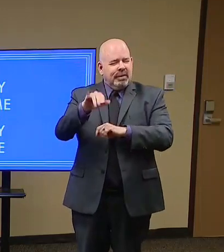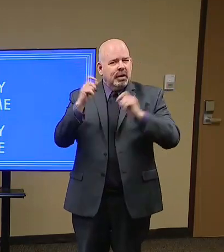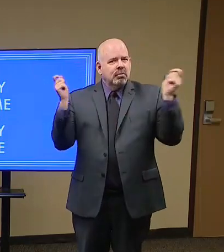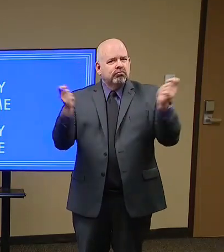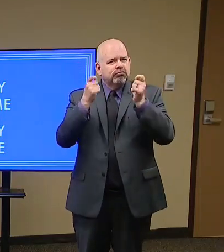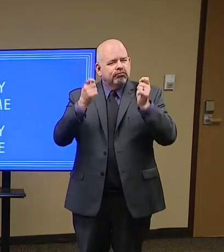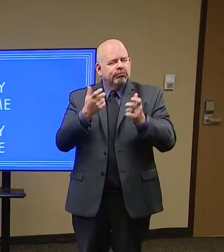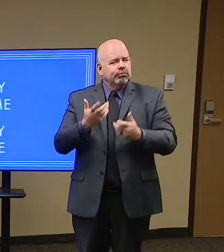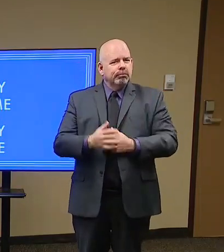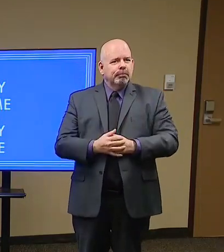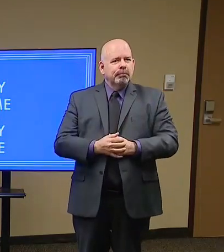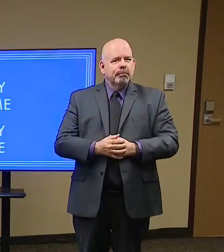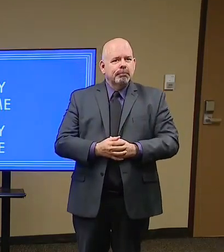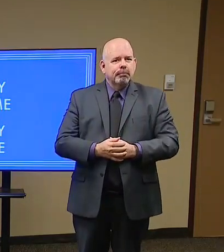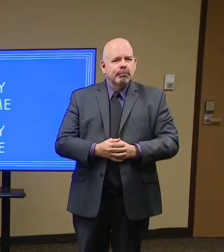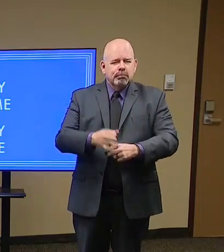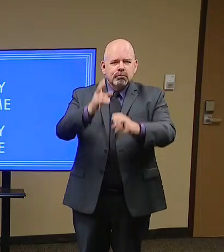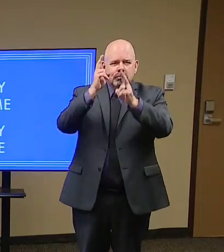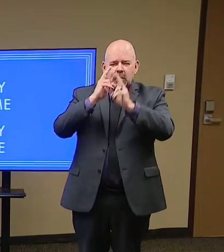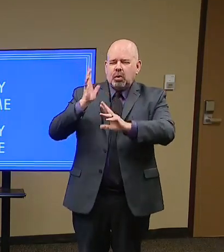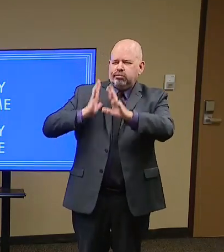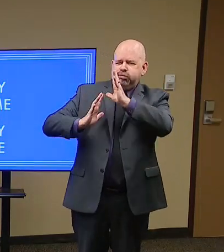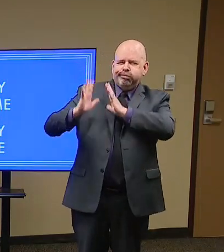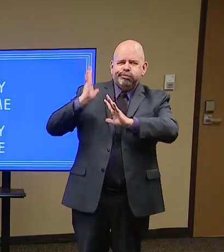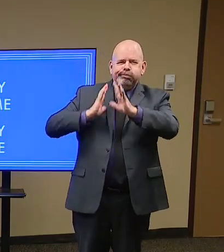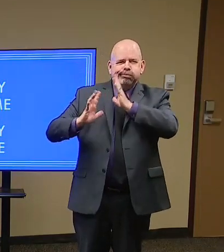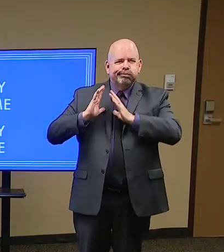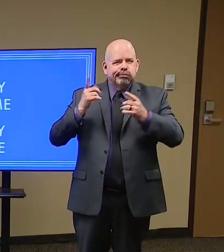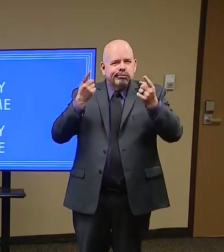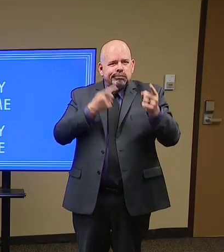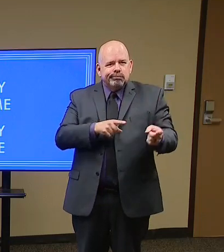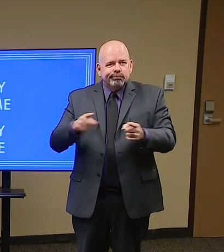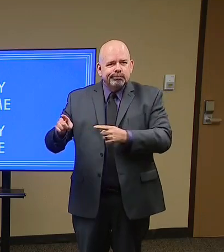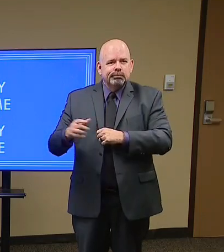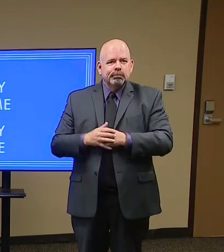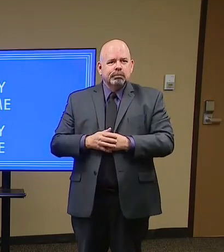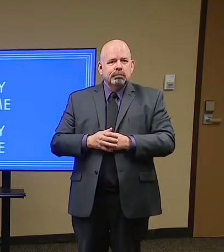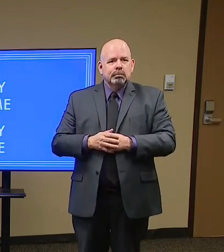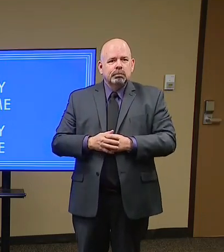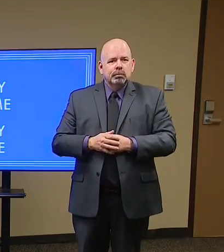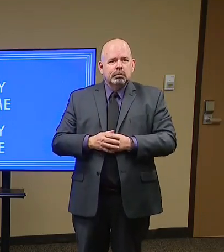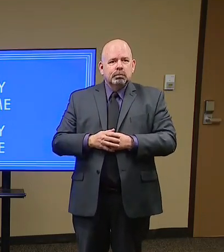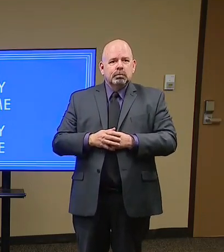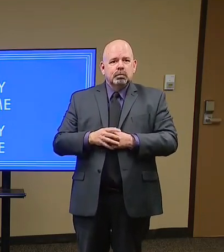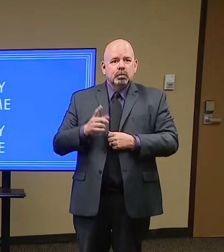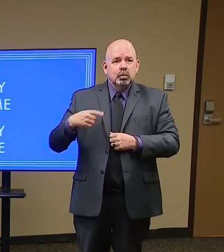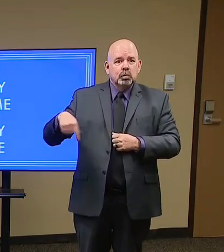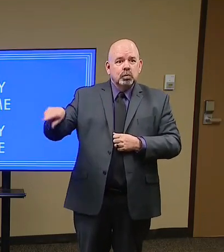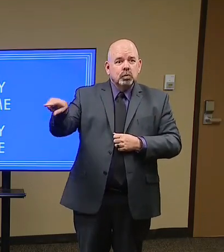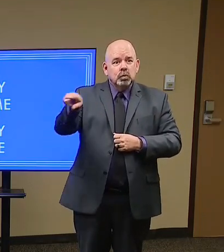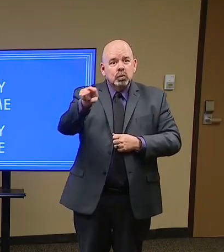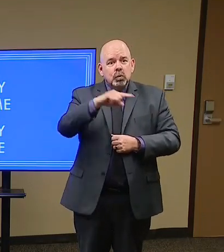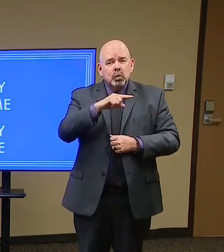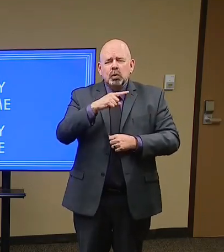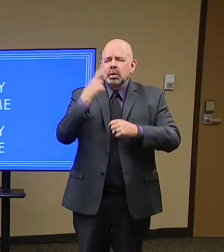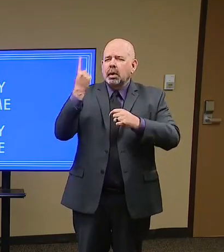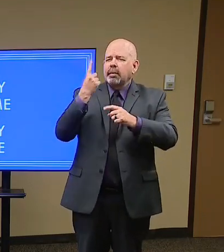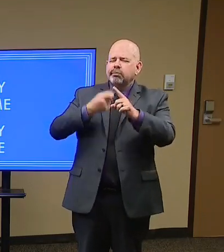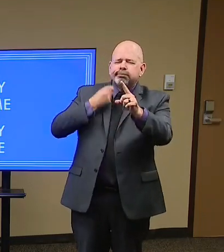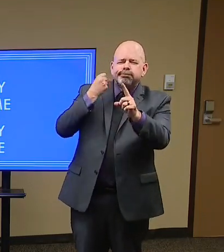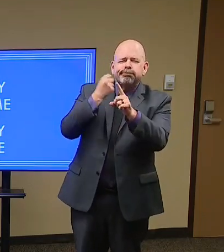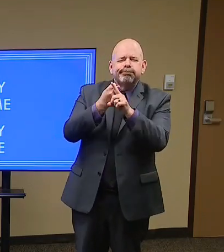slaves. And what I would ask people to do, every person, is do something impactful. We're at a very special moment in our history